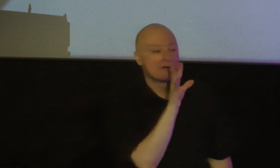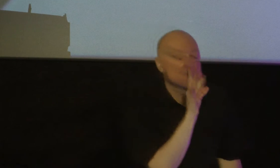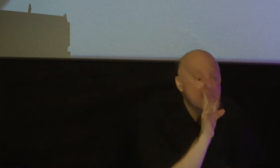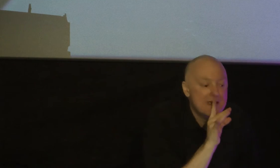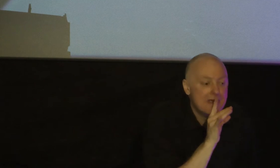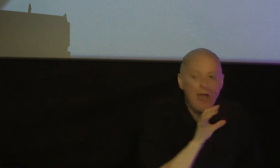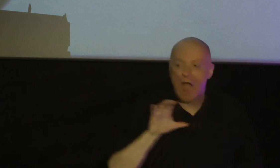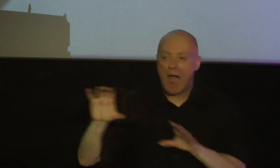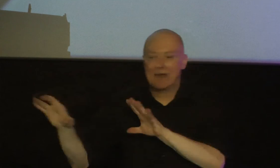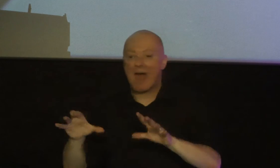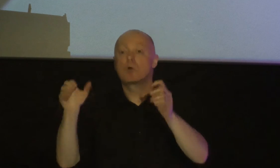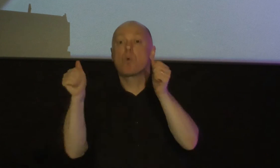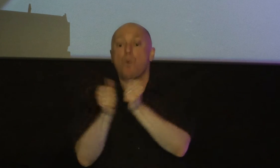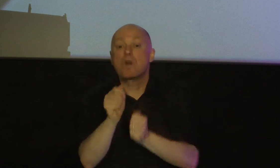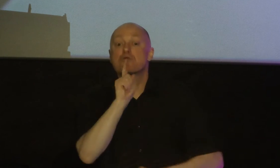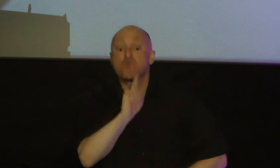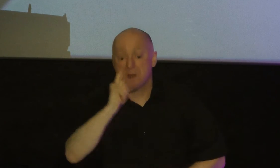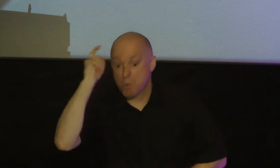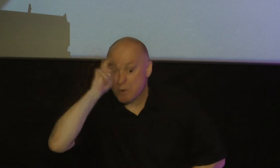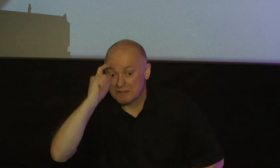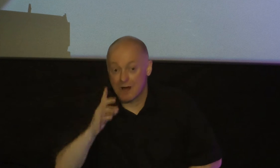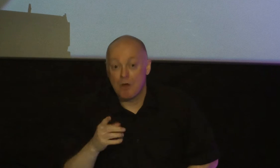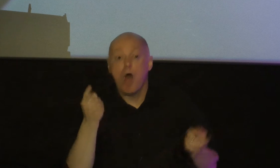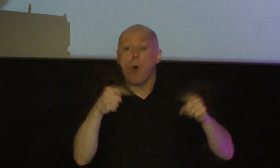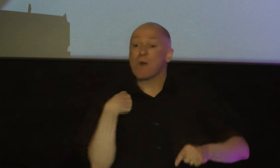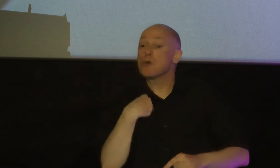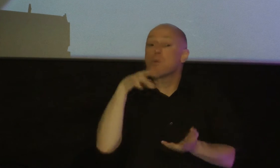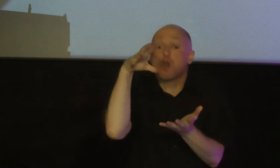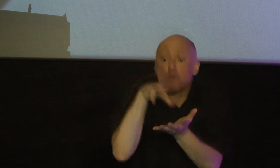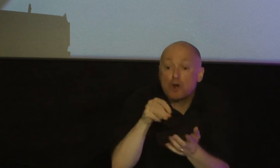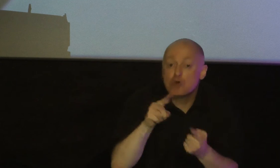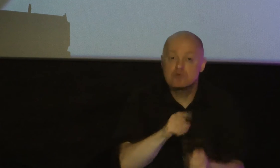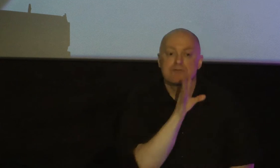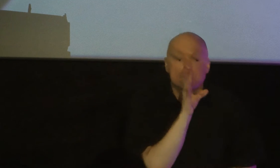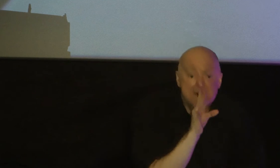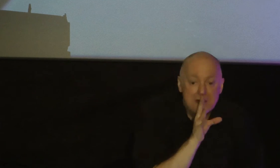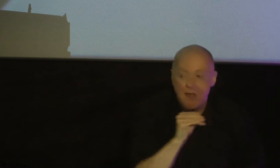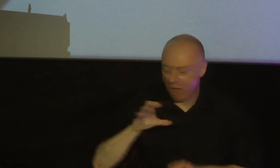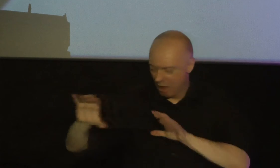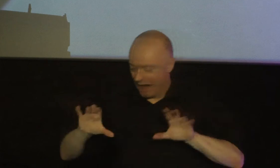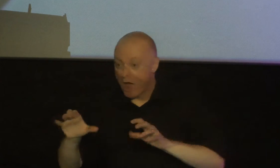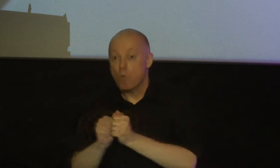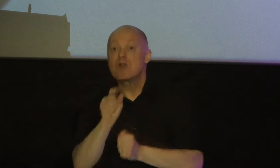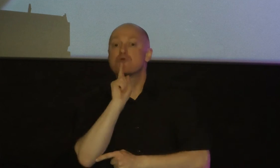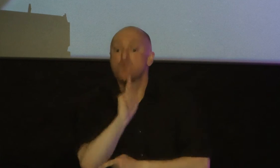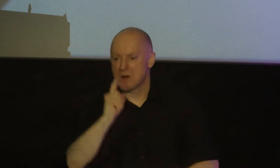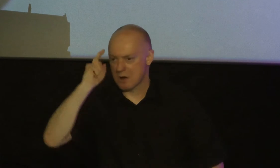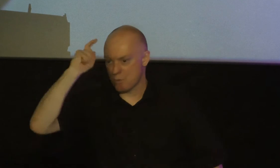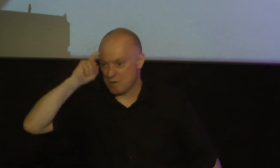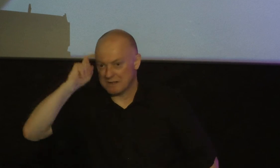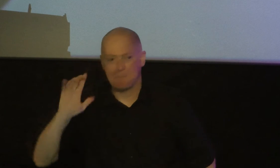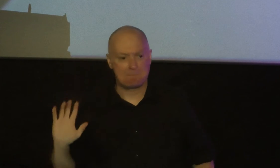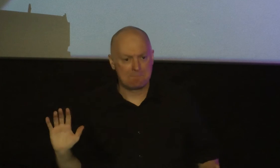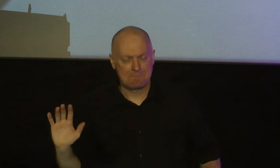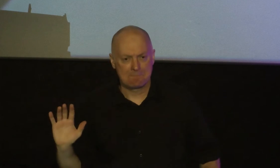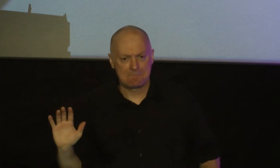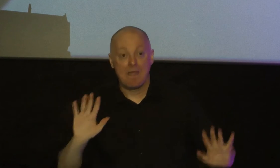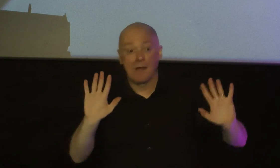wisdom when we learn to speak and act with real wisdom now there are at least three